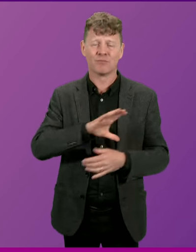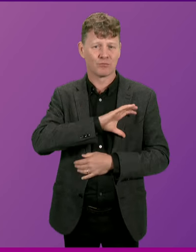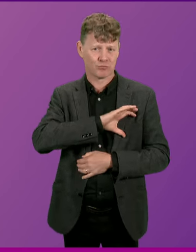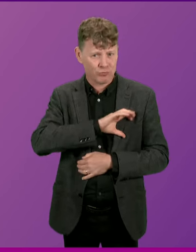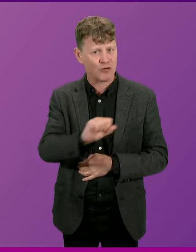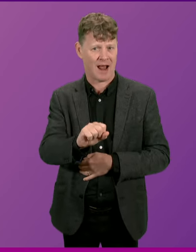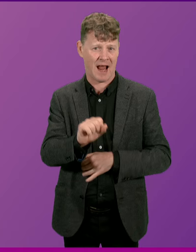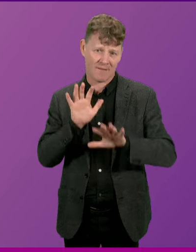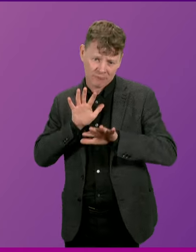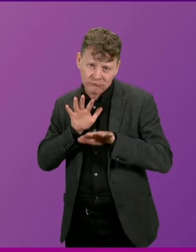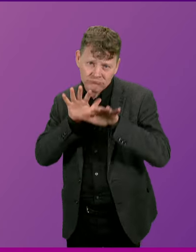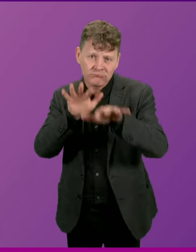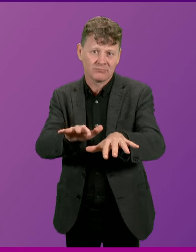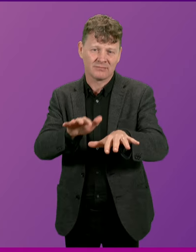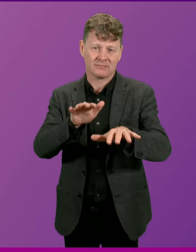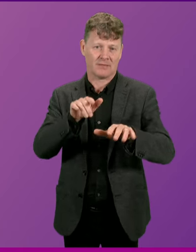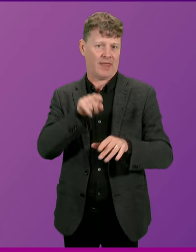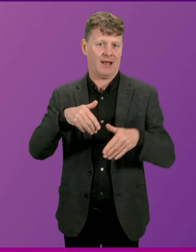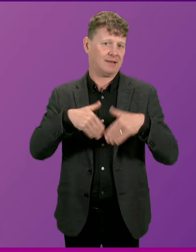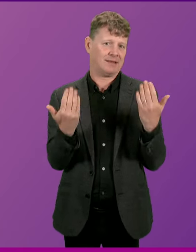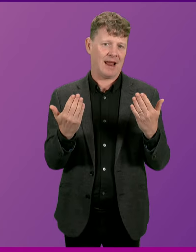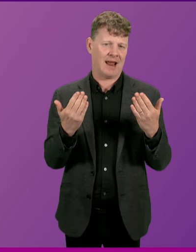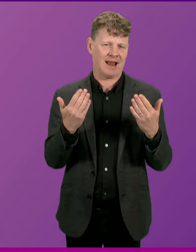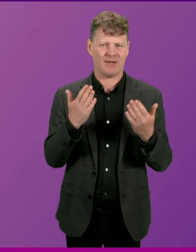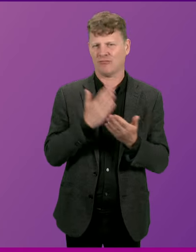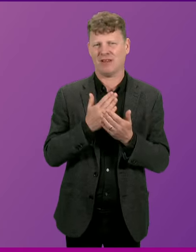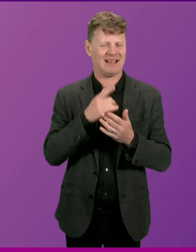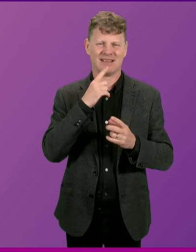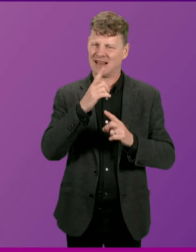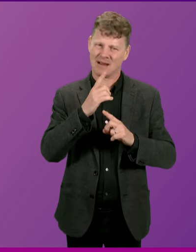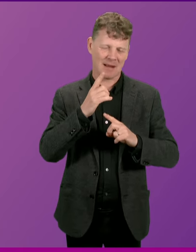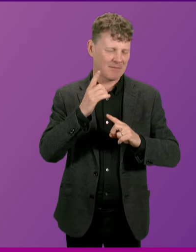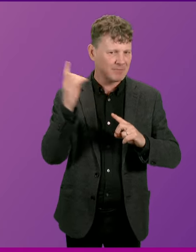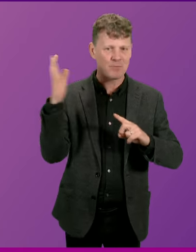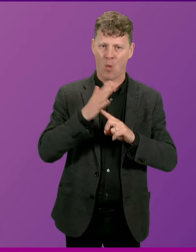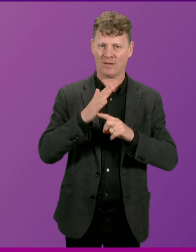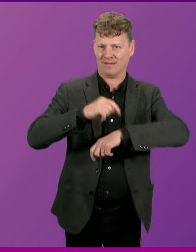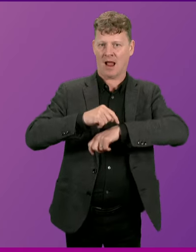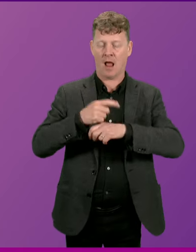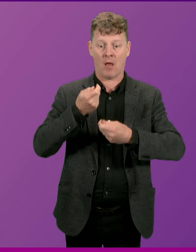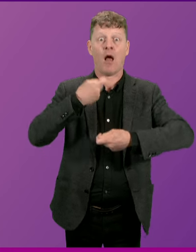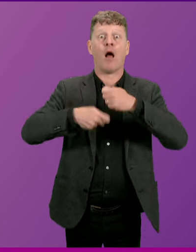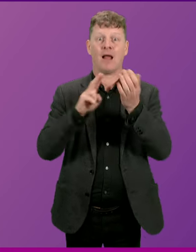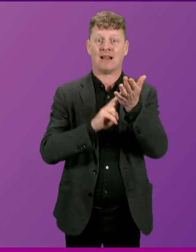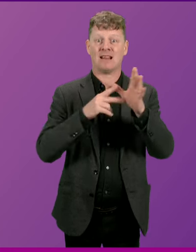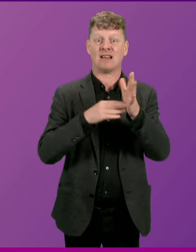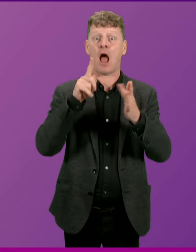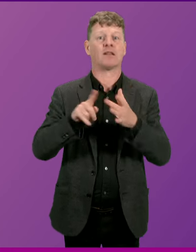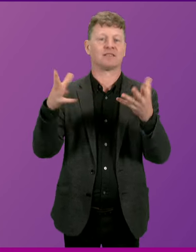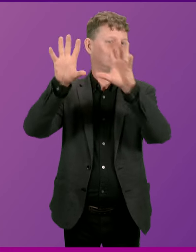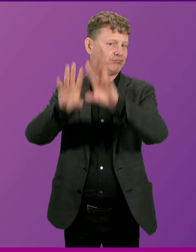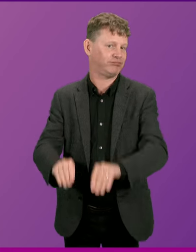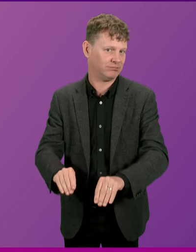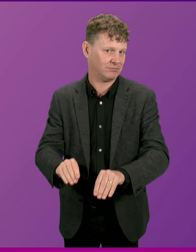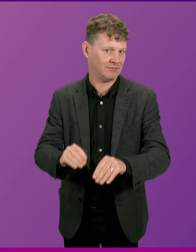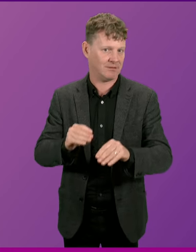individuals on that historic day played a key part in the downfall of Nazism and ensuring the freedom and democracy